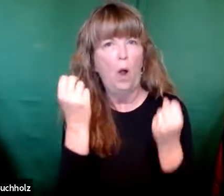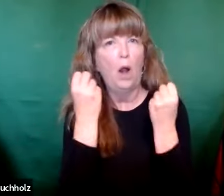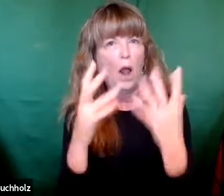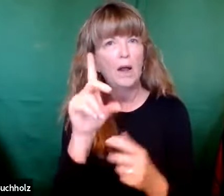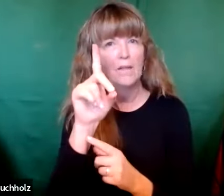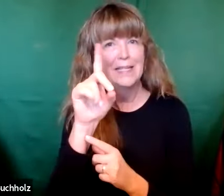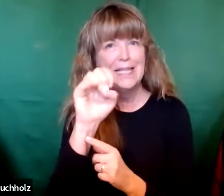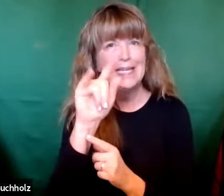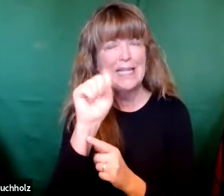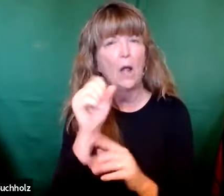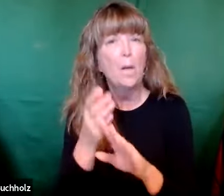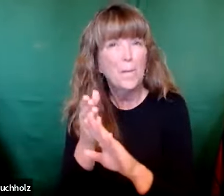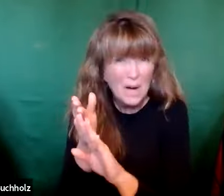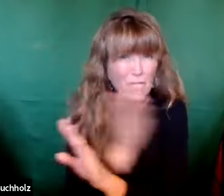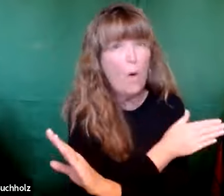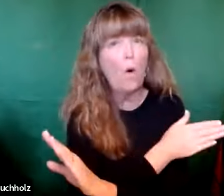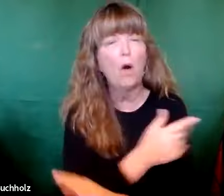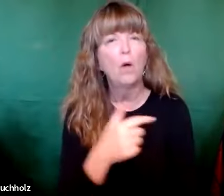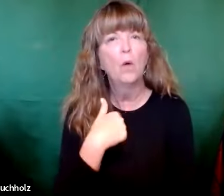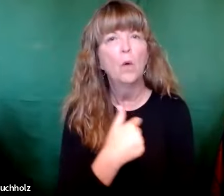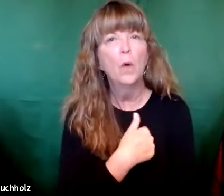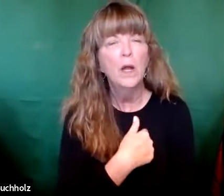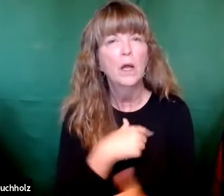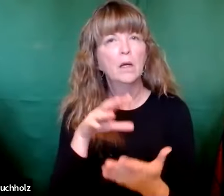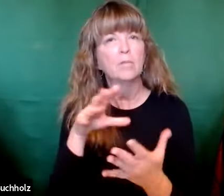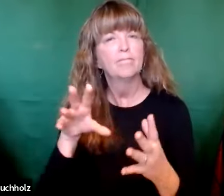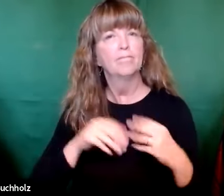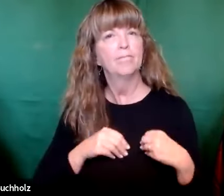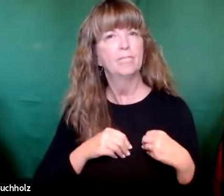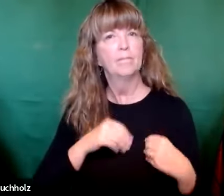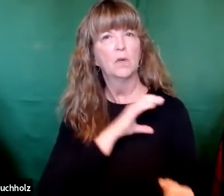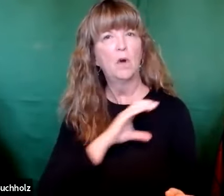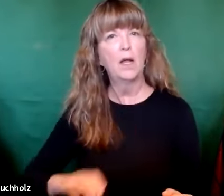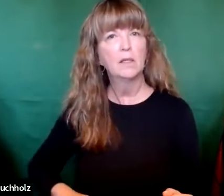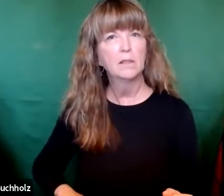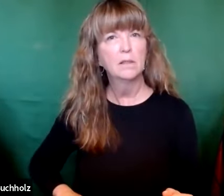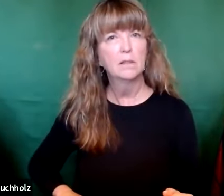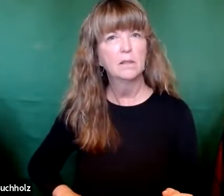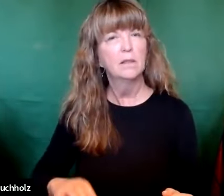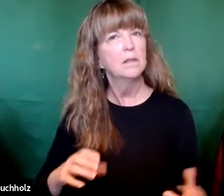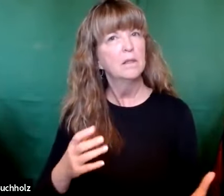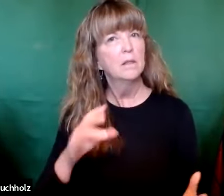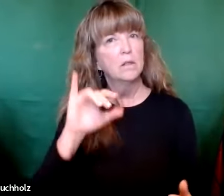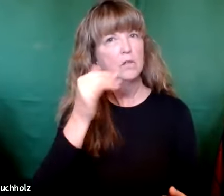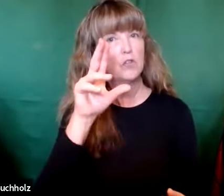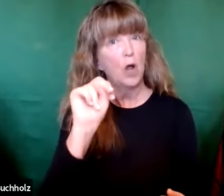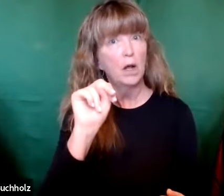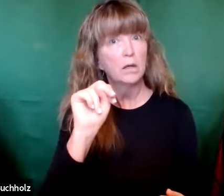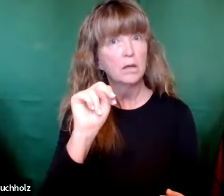And Luke wanted us to know that these details that God showed him were important